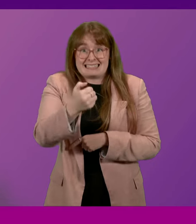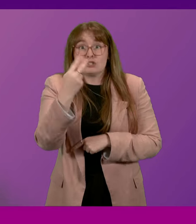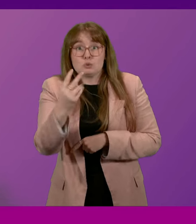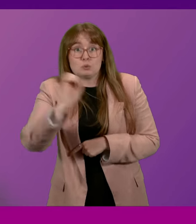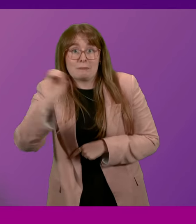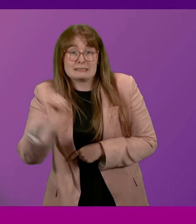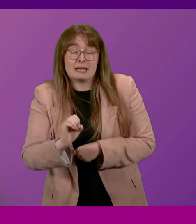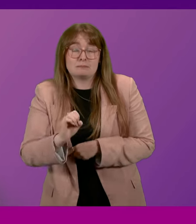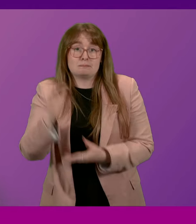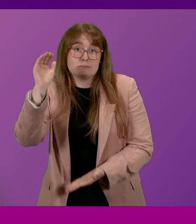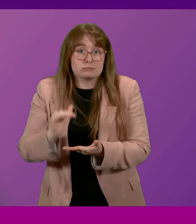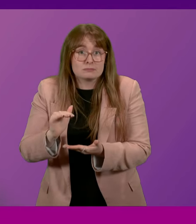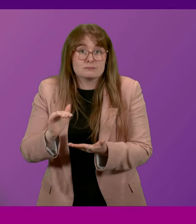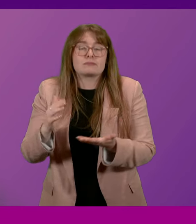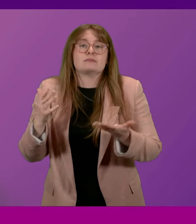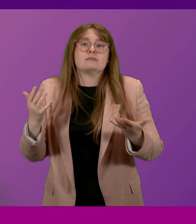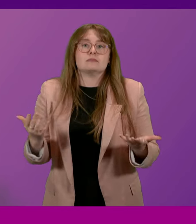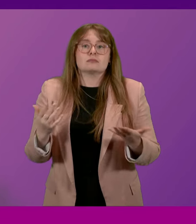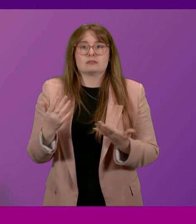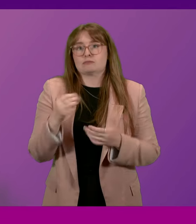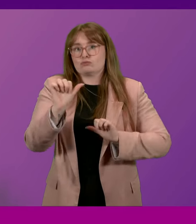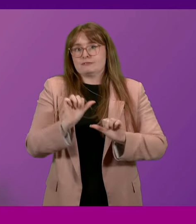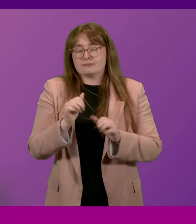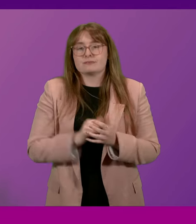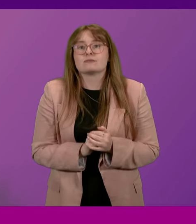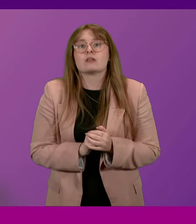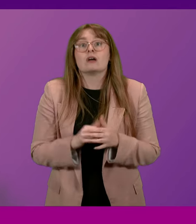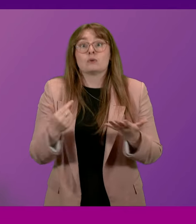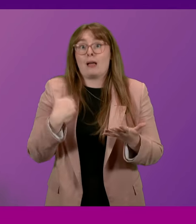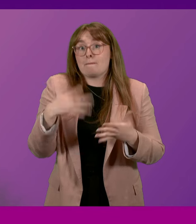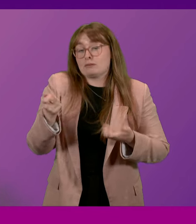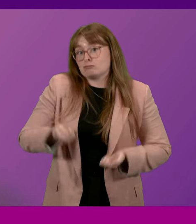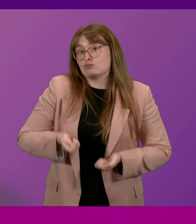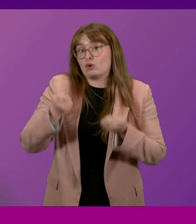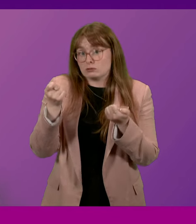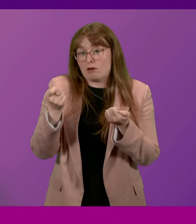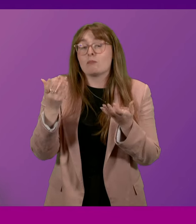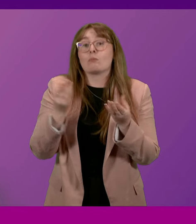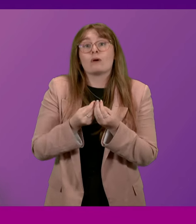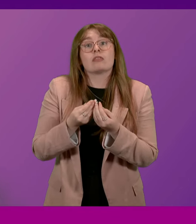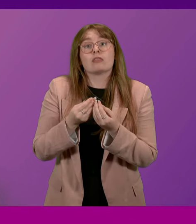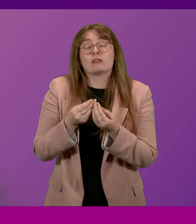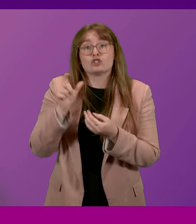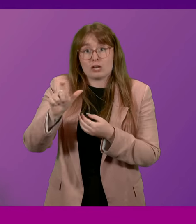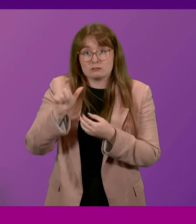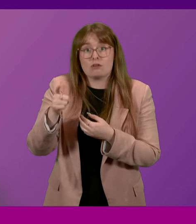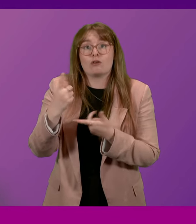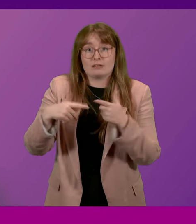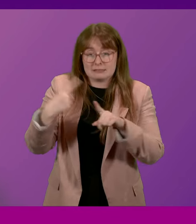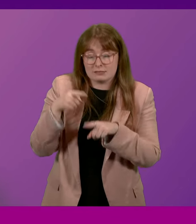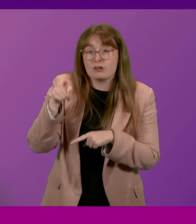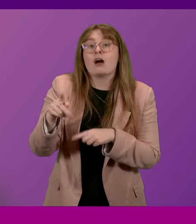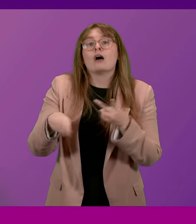62%. Now, I have raised with the Chancellor of the Exchequer